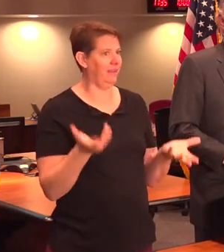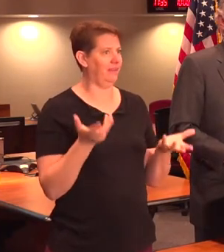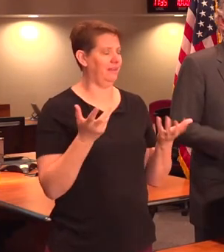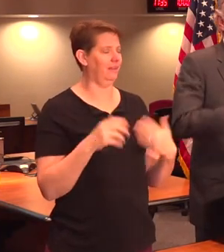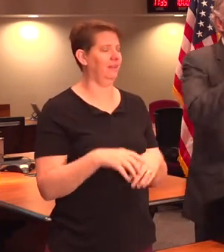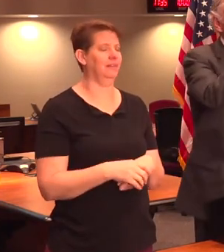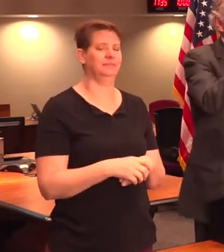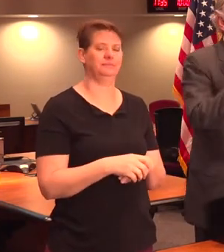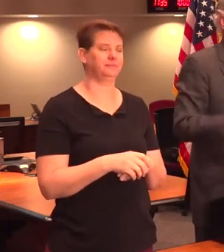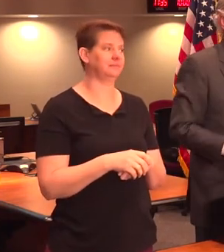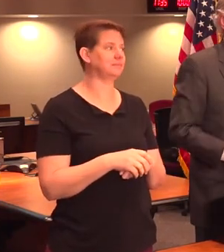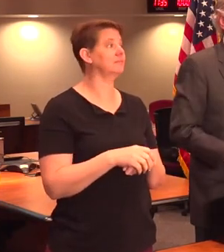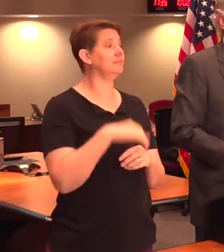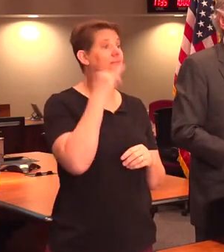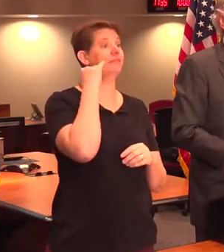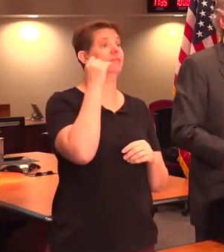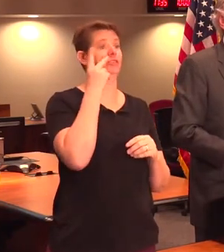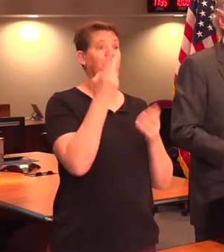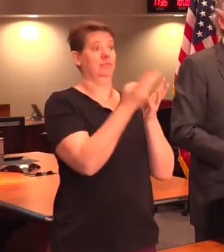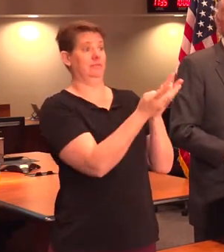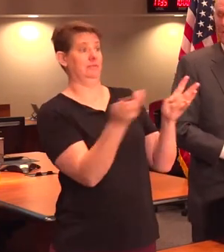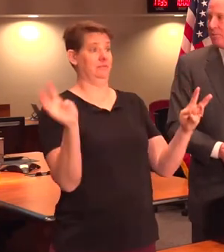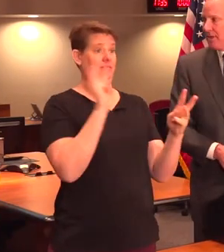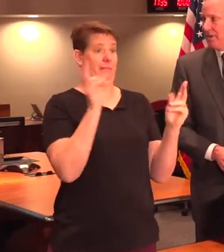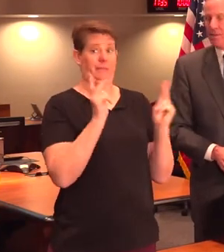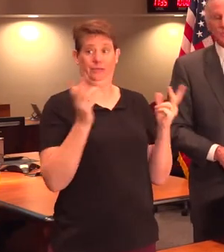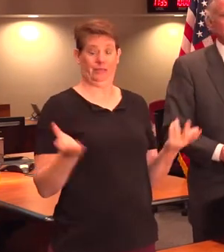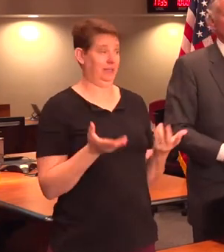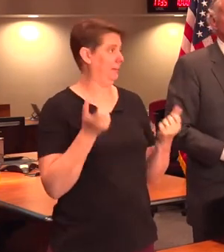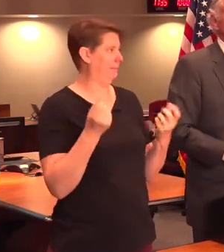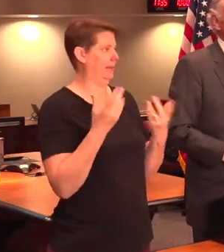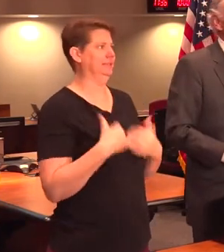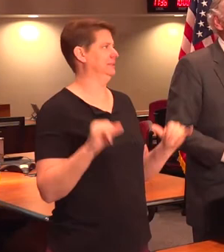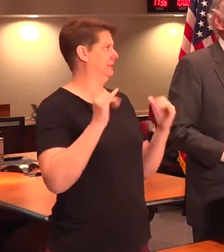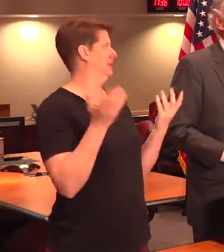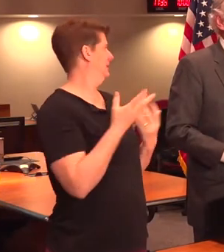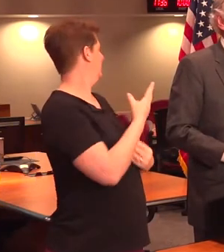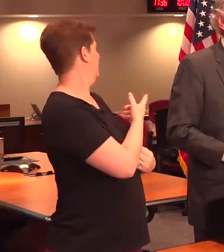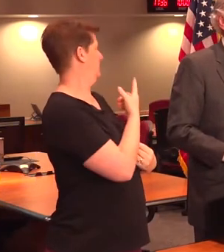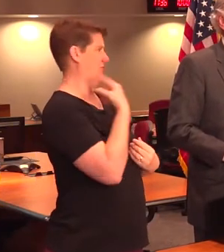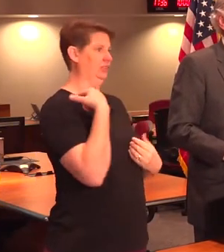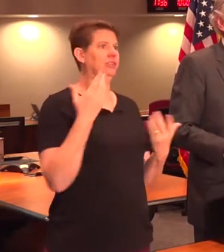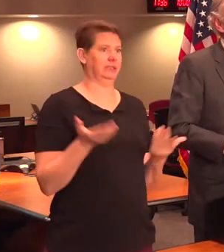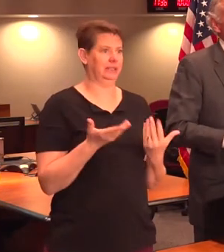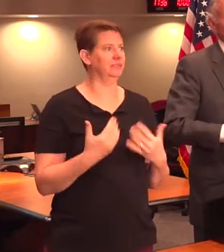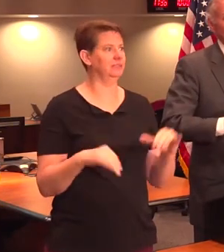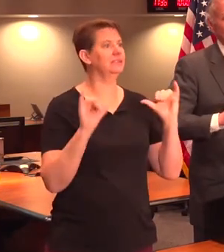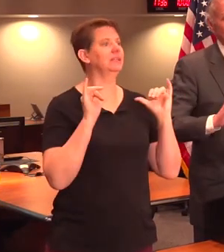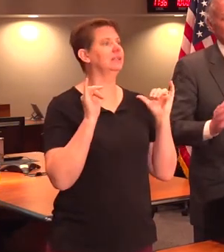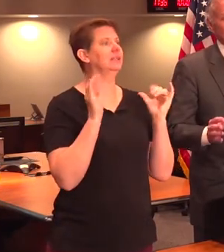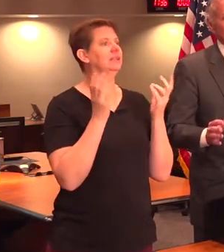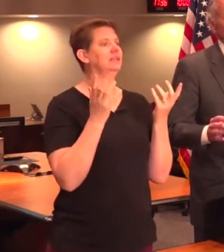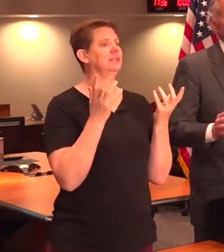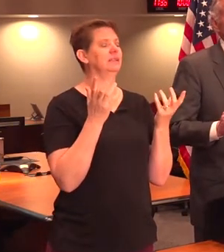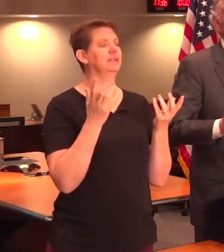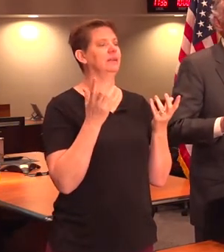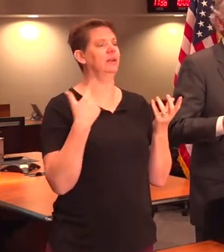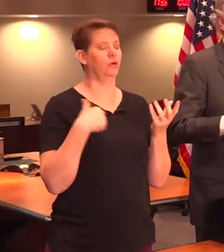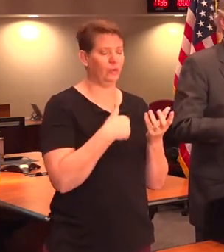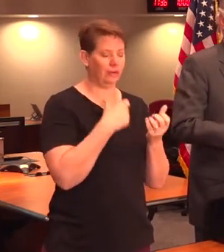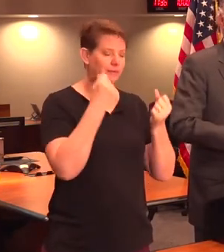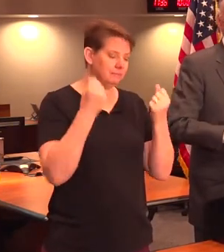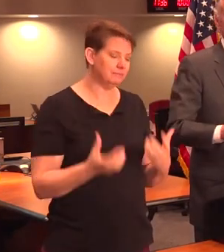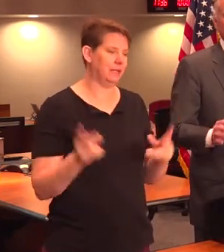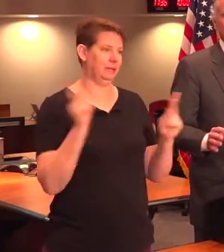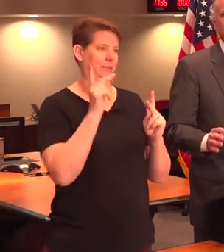you that you saw the people that were here earlier. Many of them are still here standing with us. We have people that know